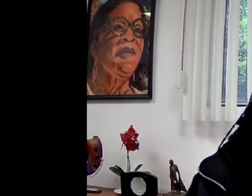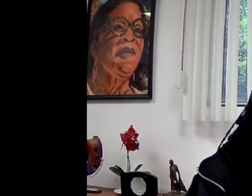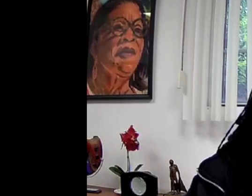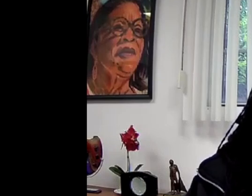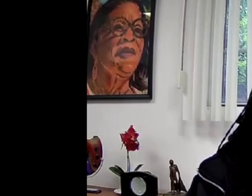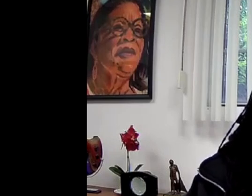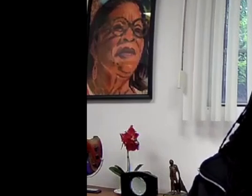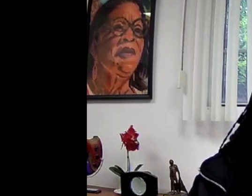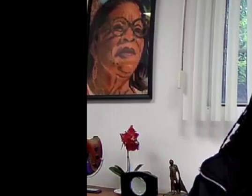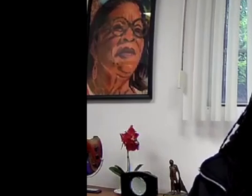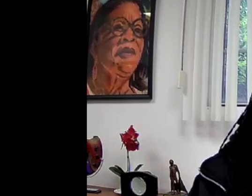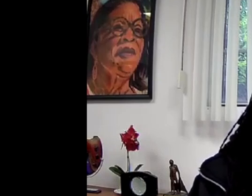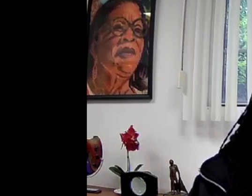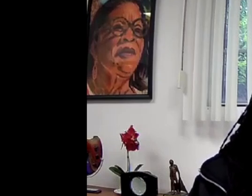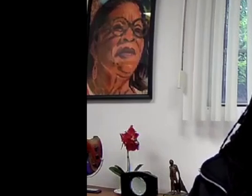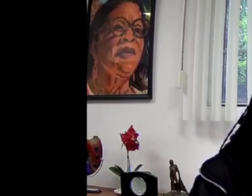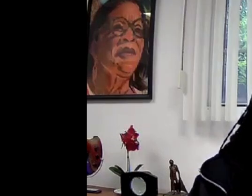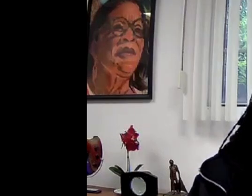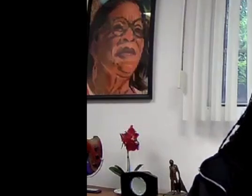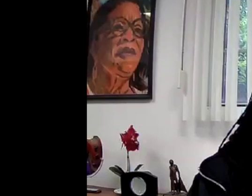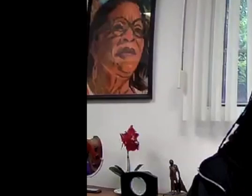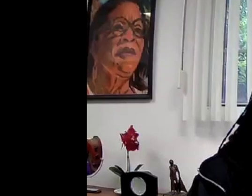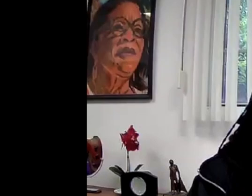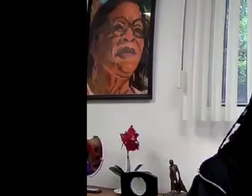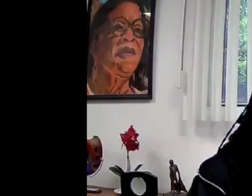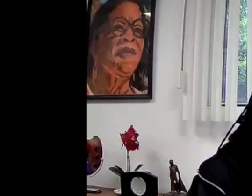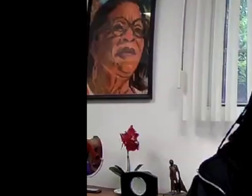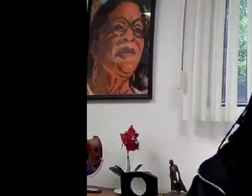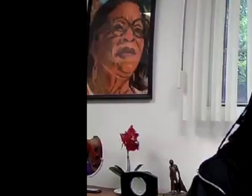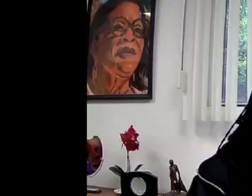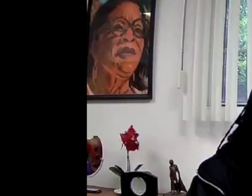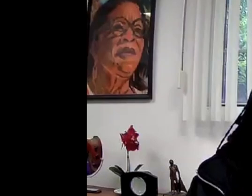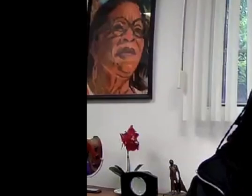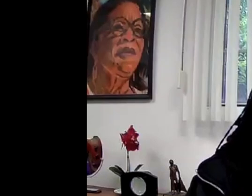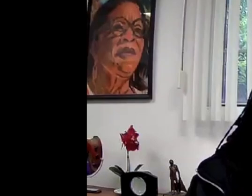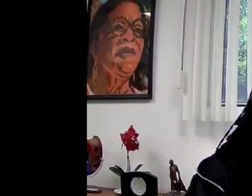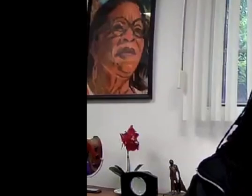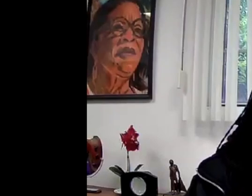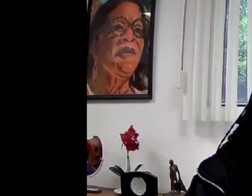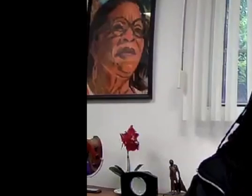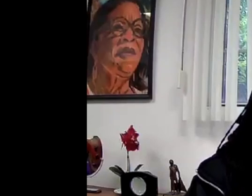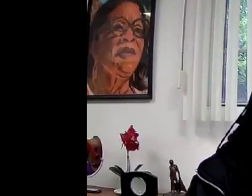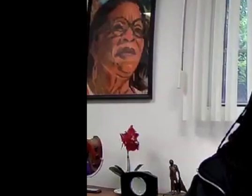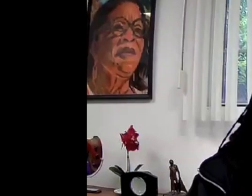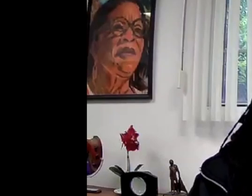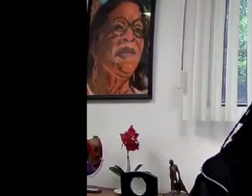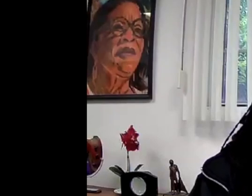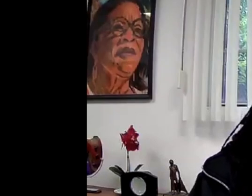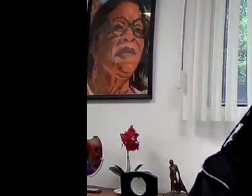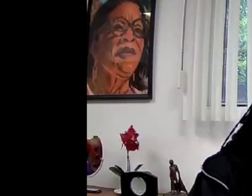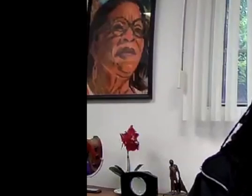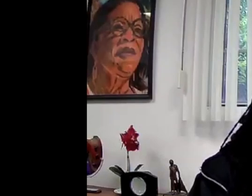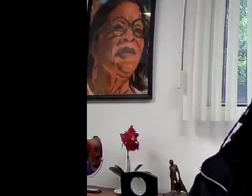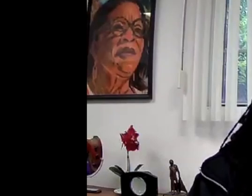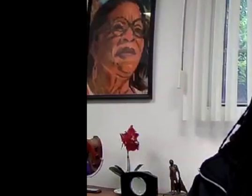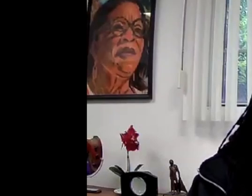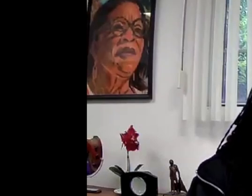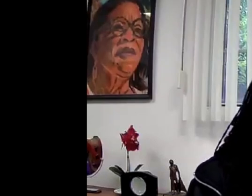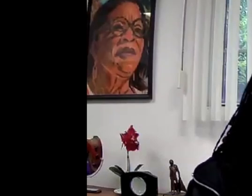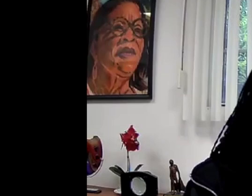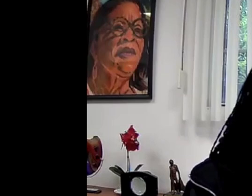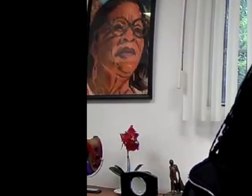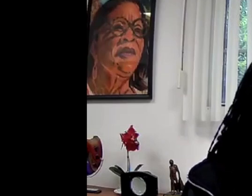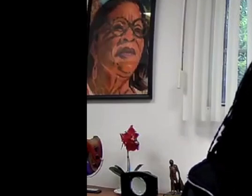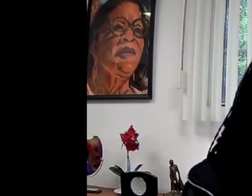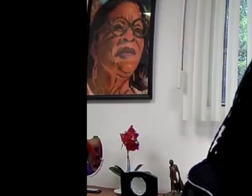on incarceration and punishment, when your sentence is over, they boot you out the door and you face